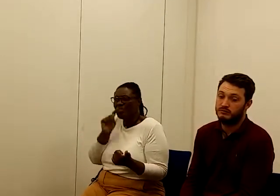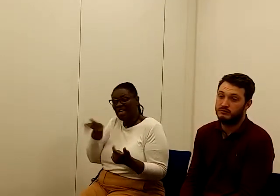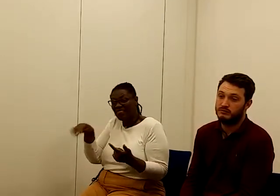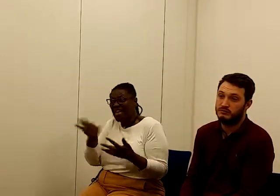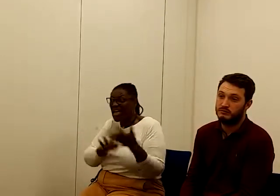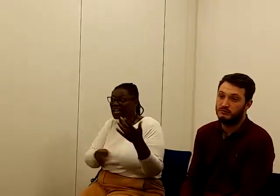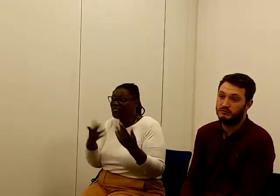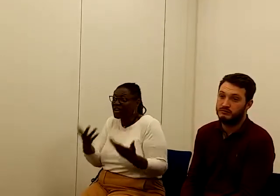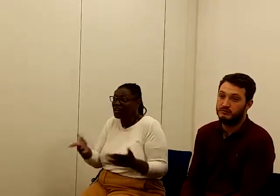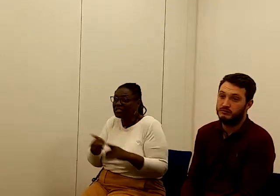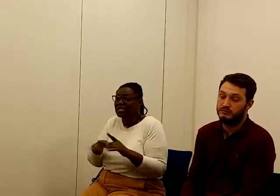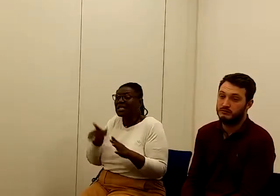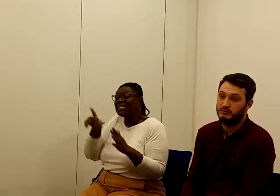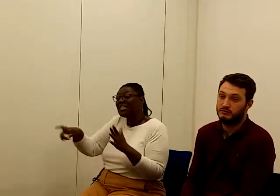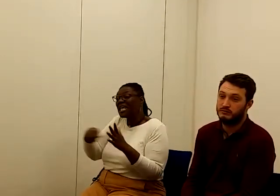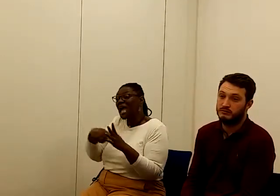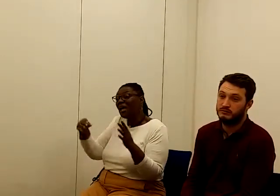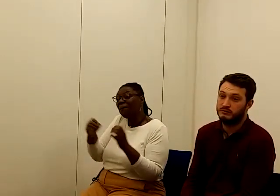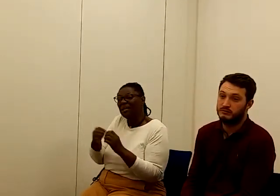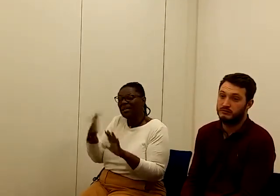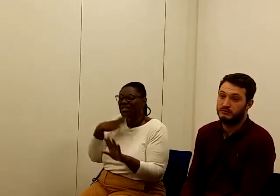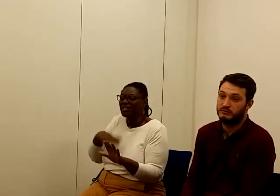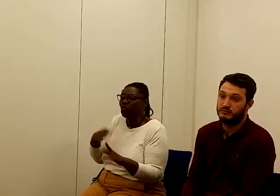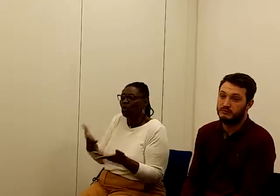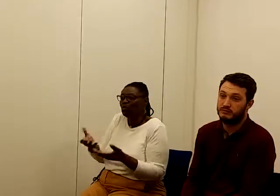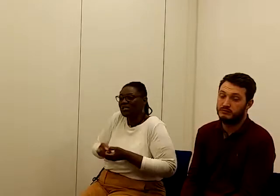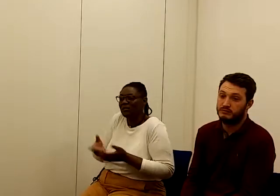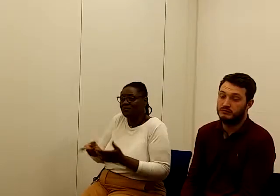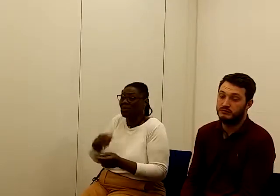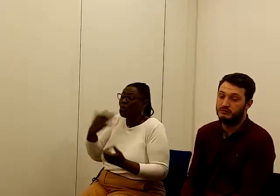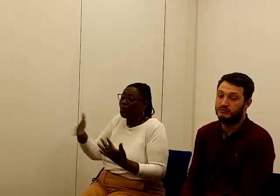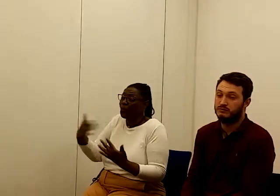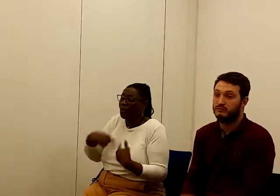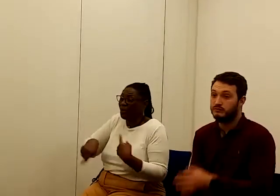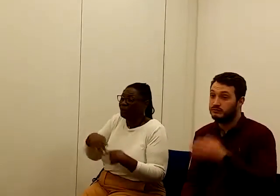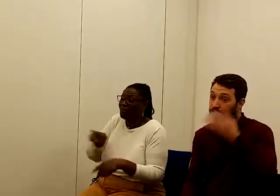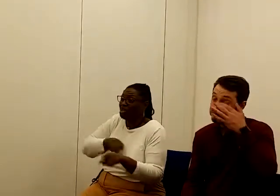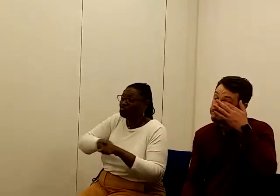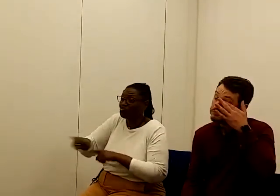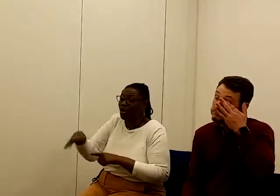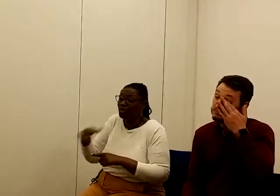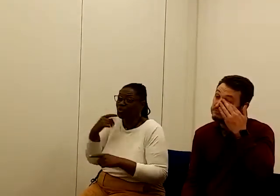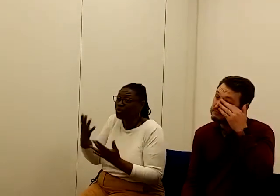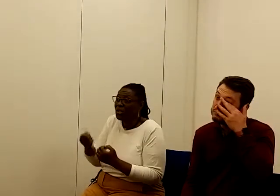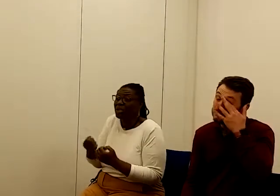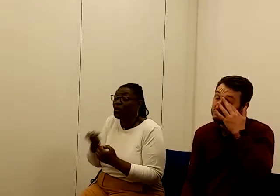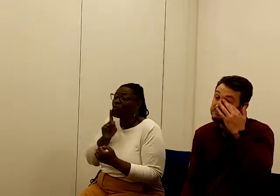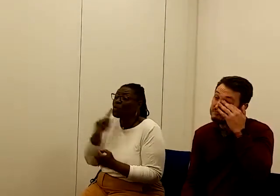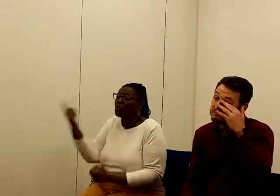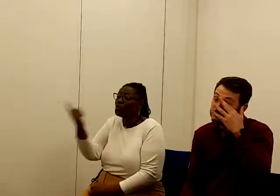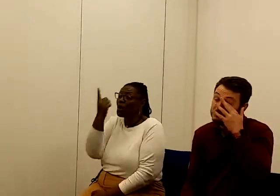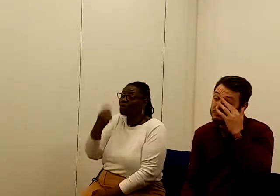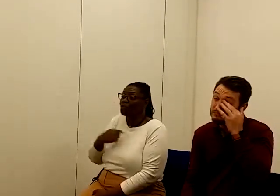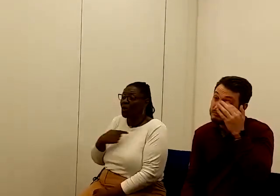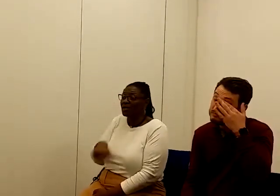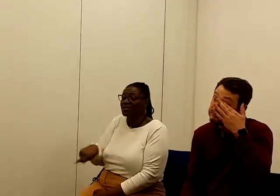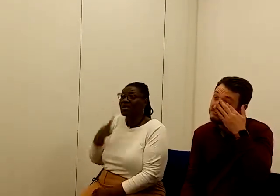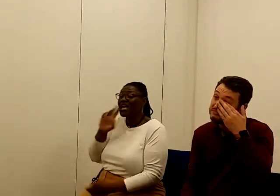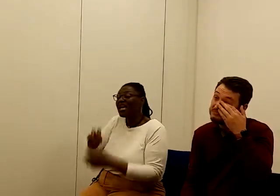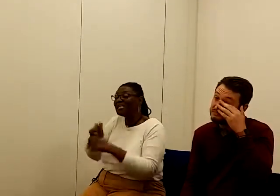CFE sometimes doesn't want to take it up. And we've been trying to get women who come to us exempted from face-to-face